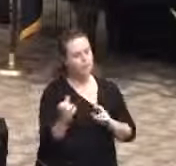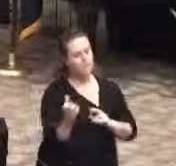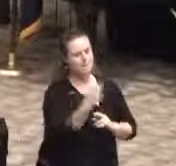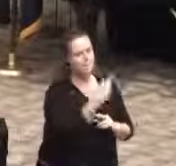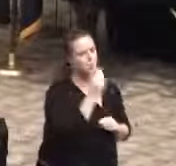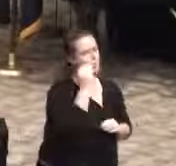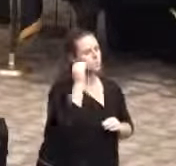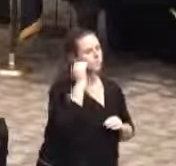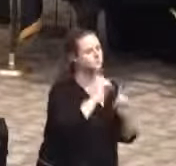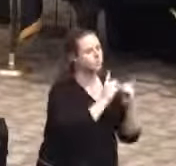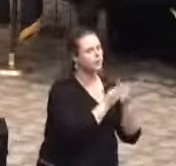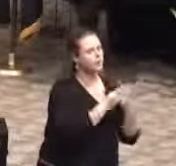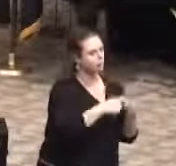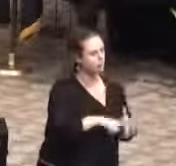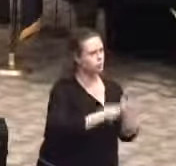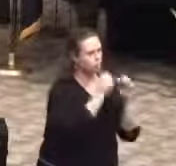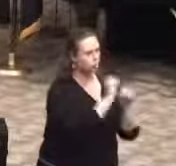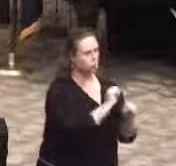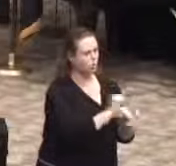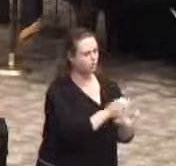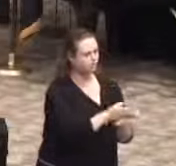facilities to start their careers.